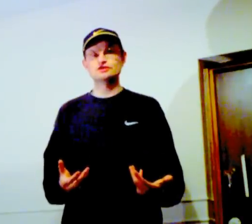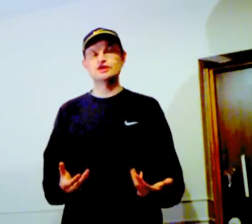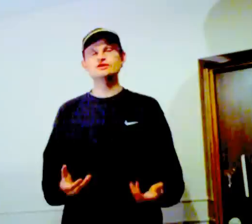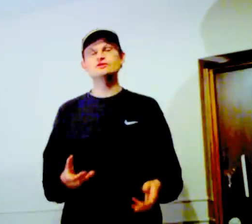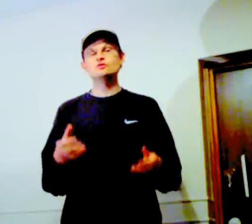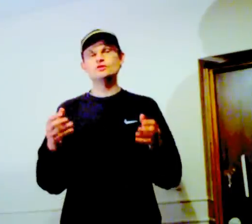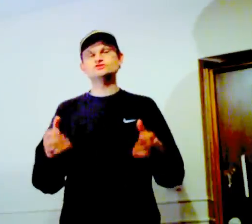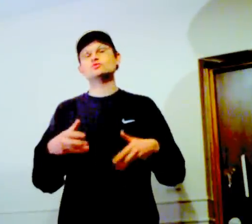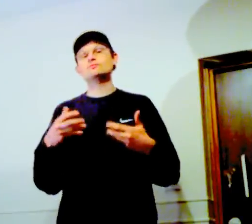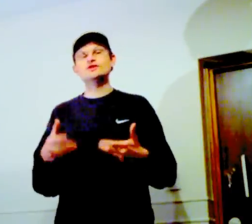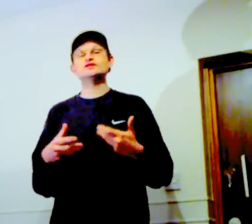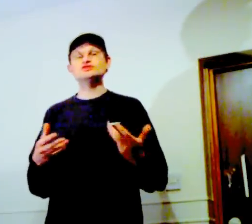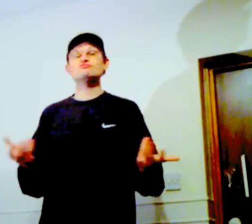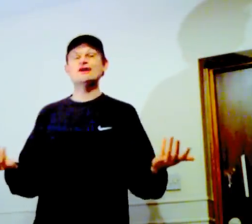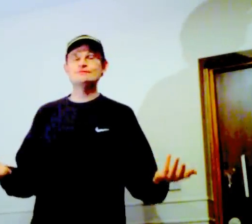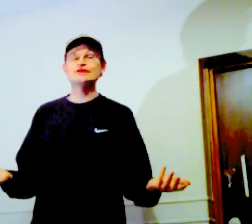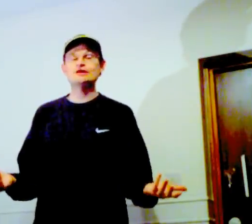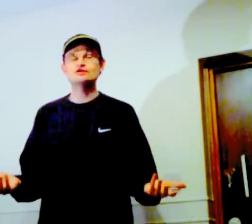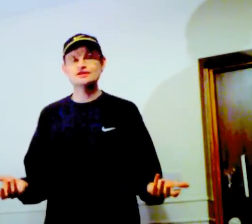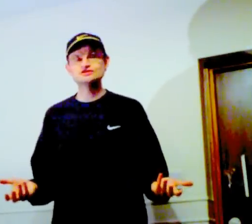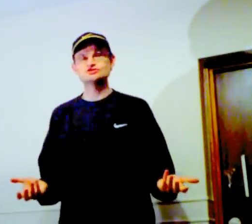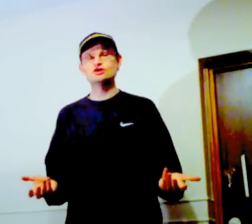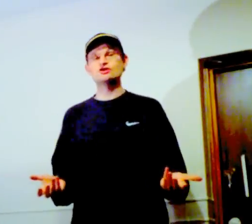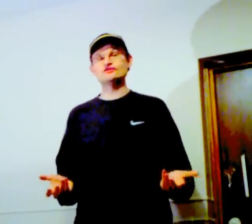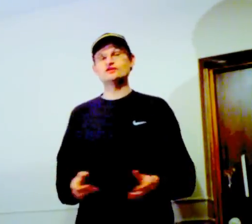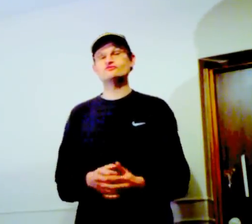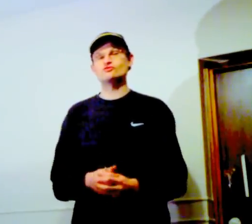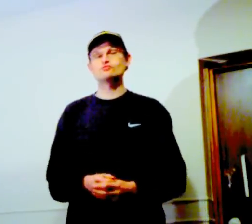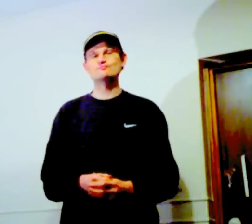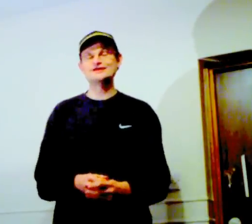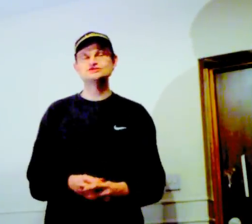okay, which would be, let's say, rapid calculation of information.